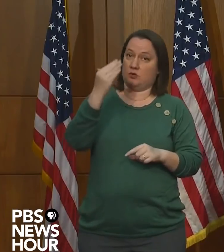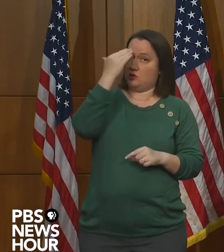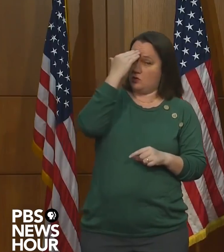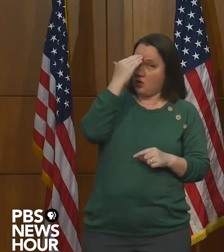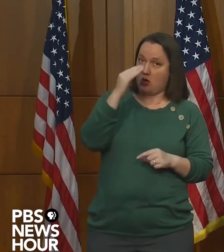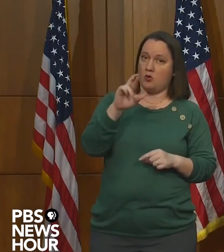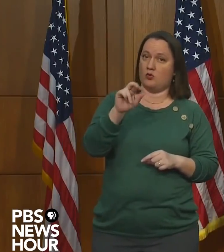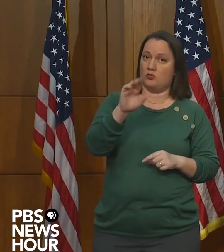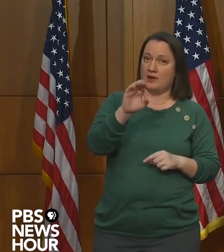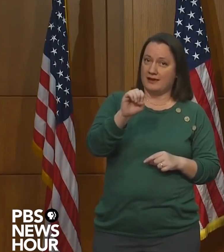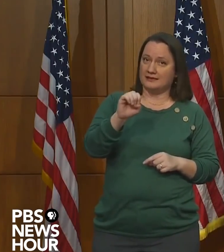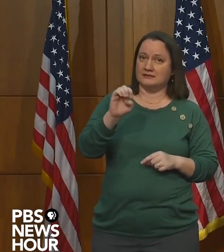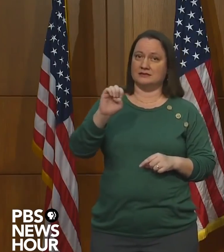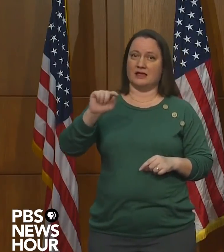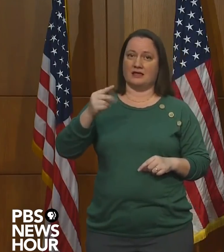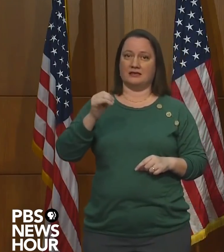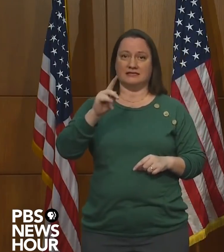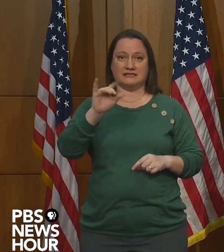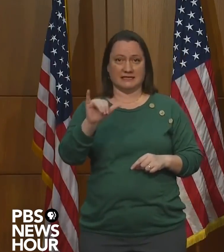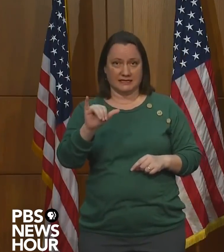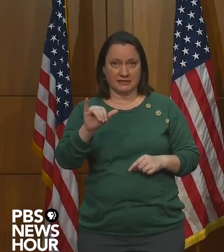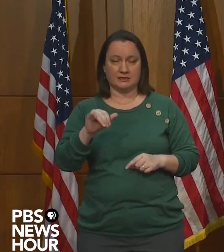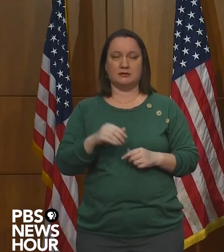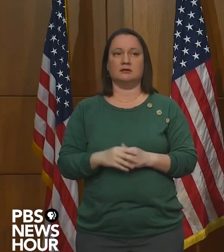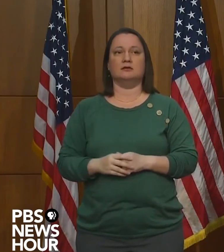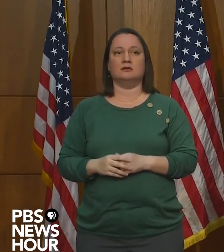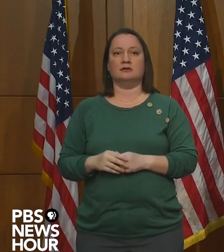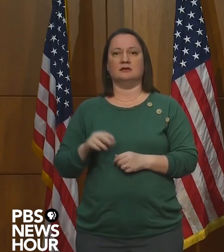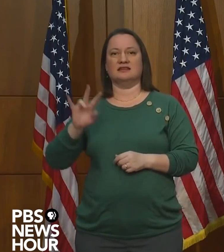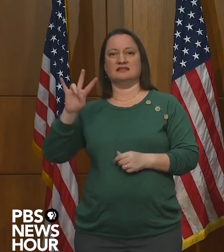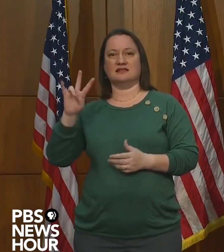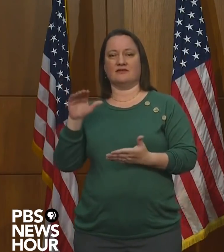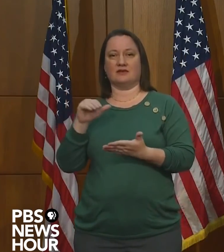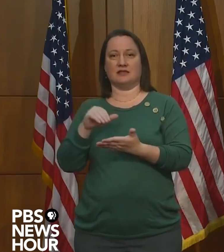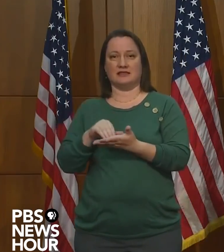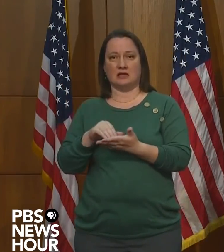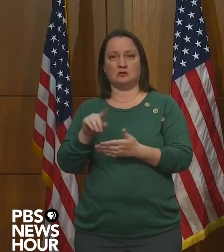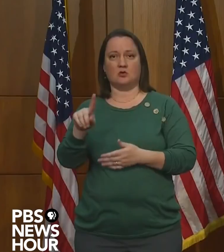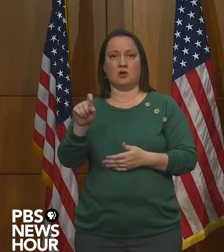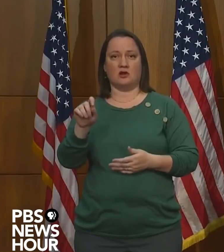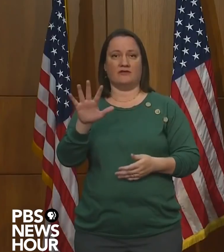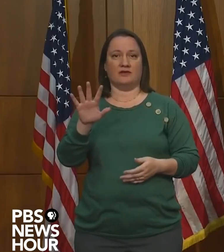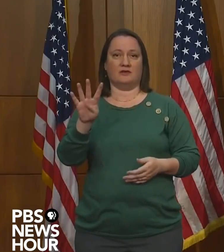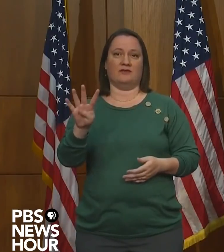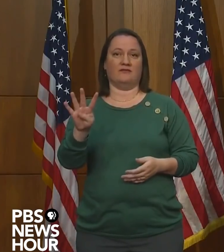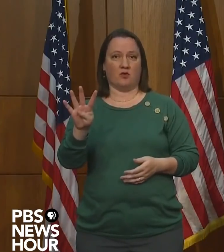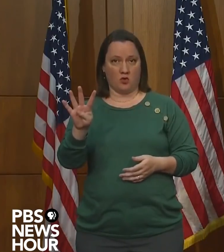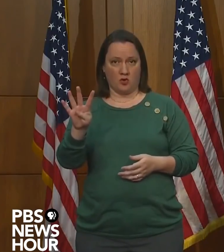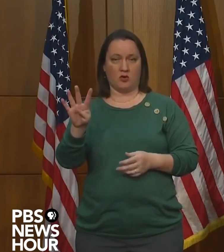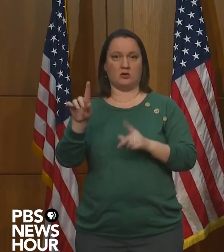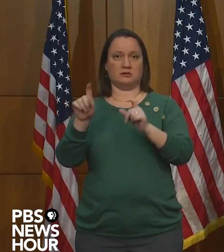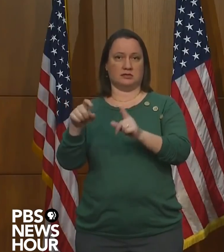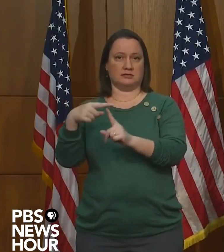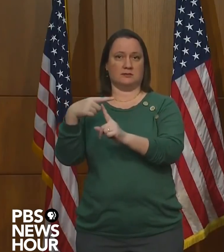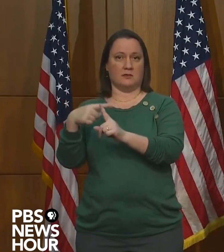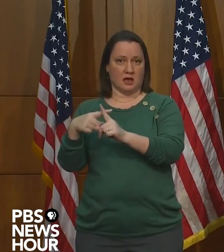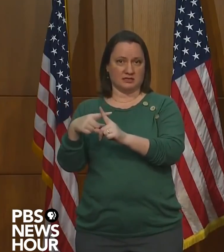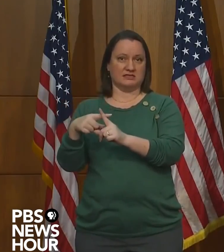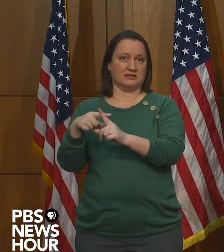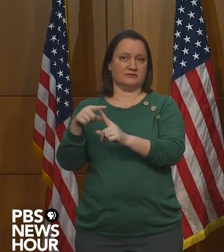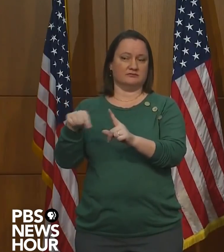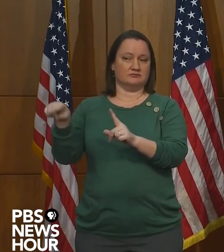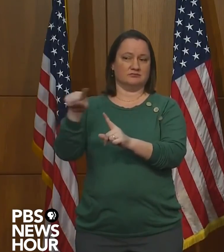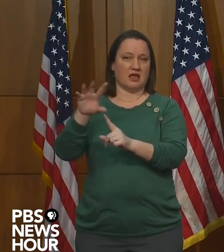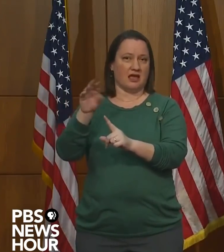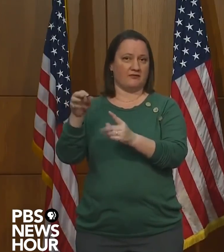data available, we have 7,154 cases among African